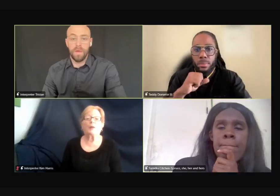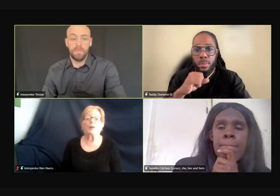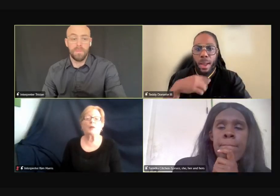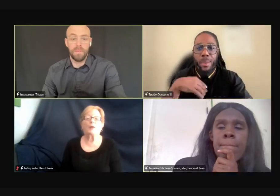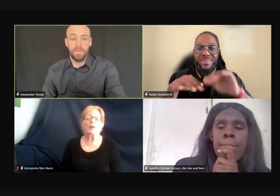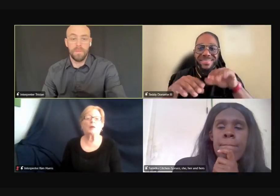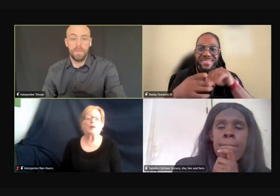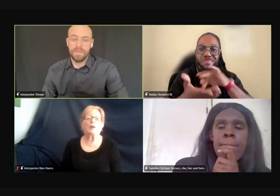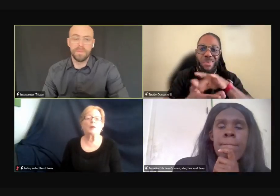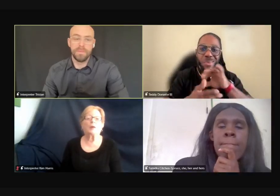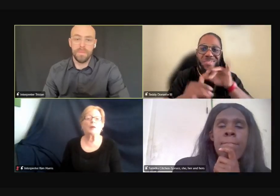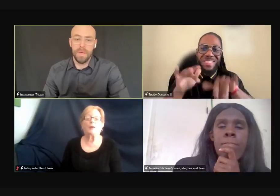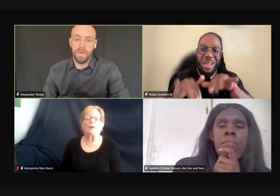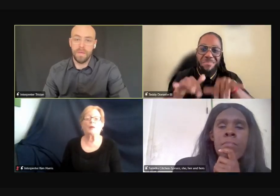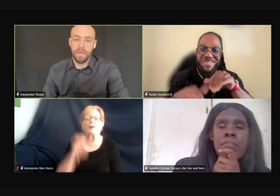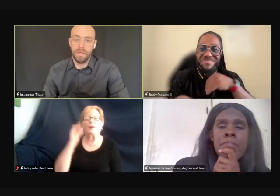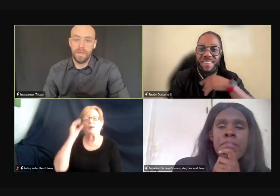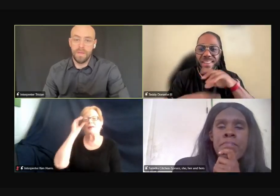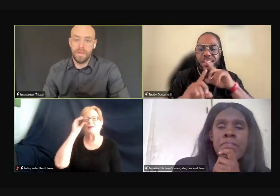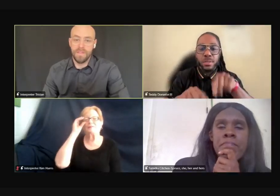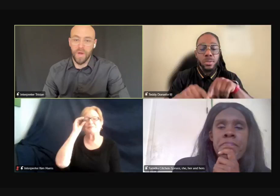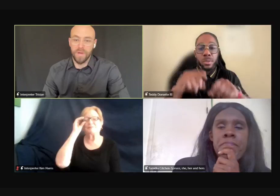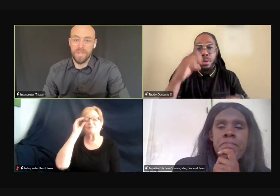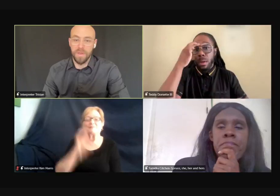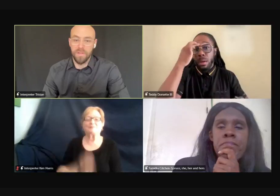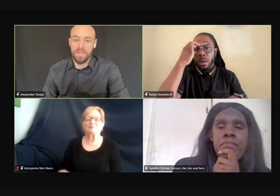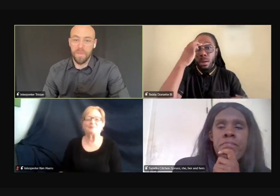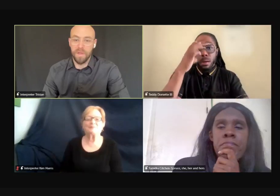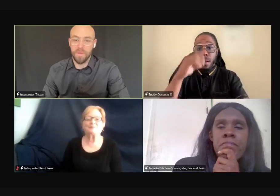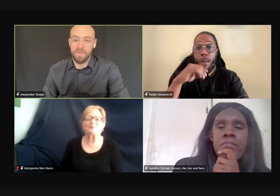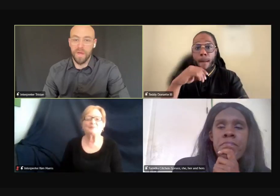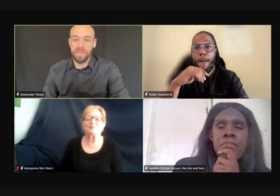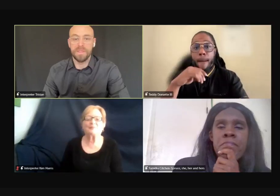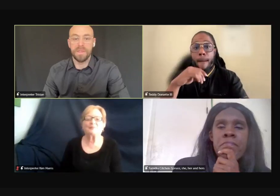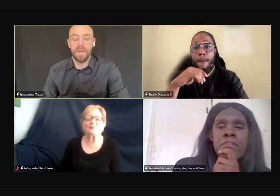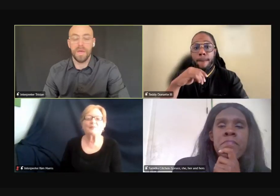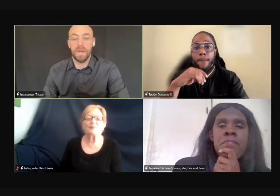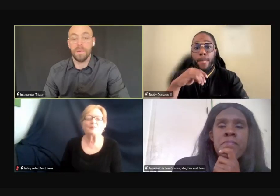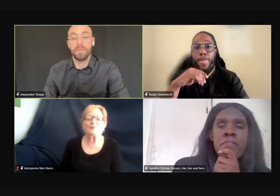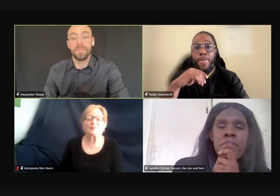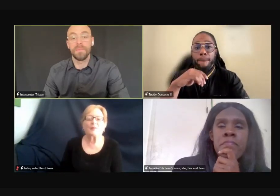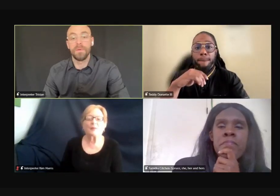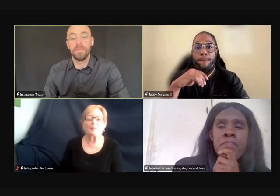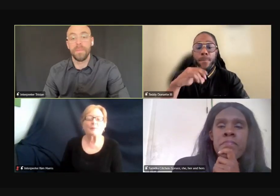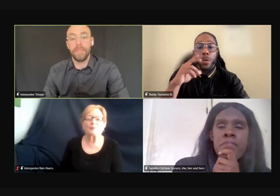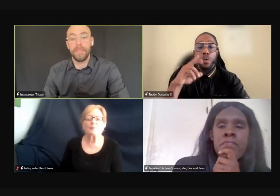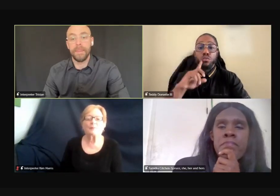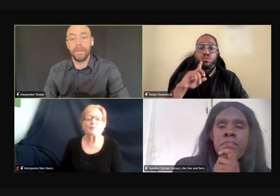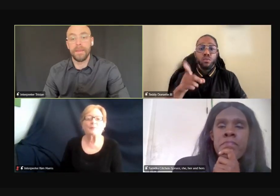Um, yes. Sorry, I was in the middle of typing a response. Um,